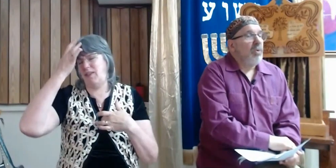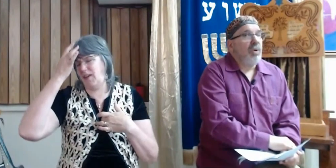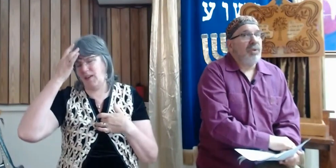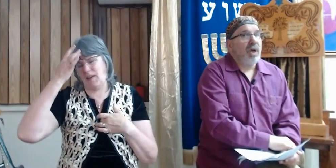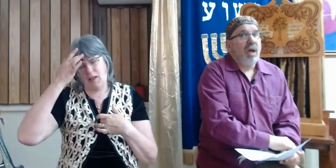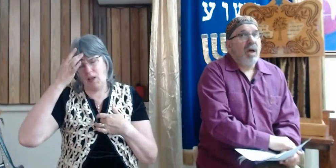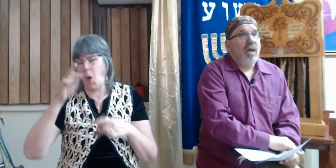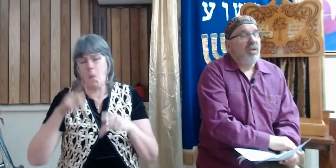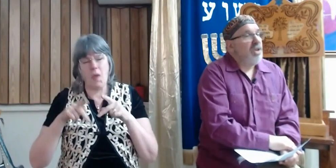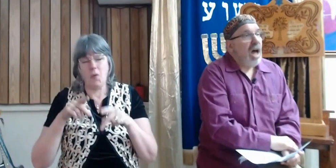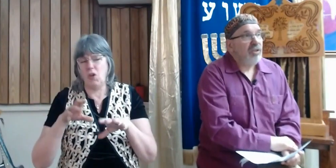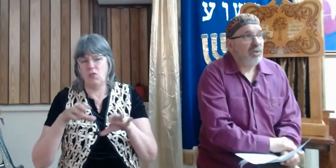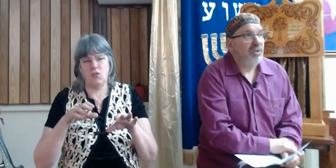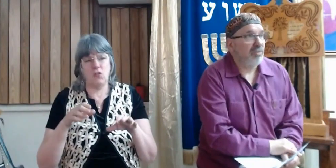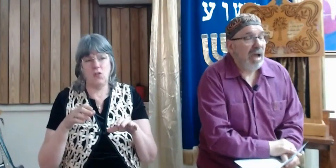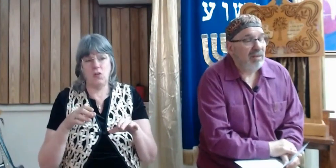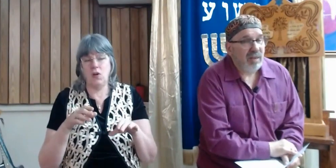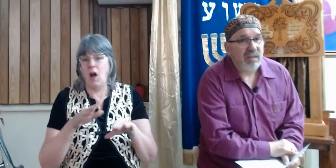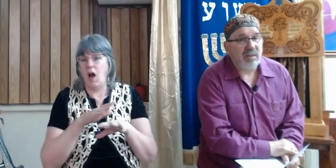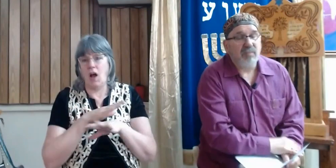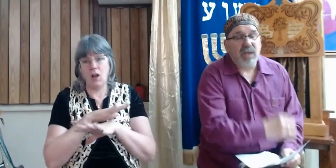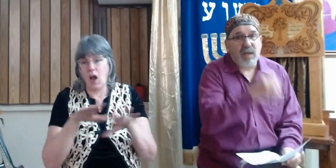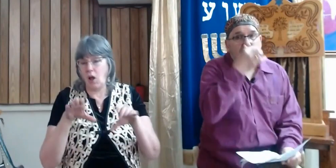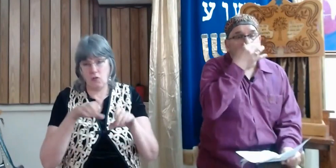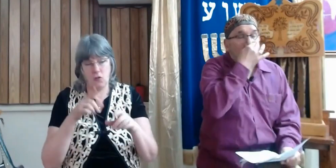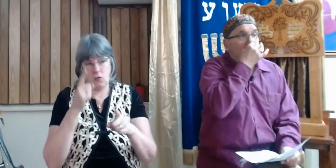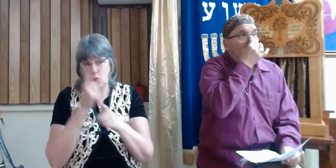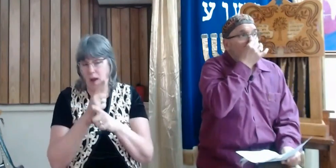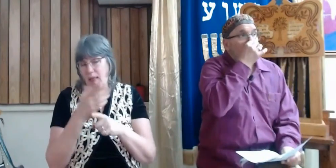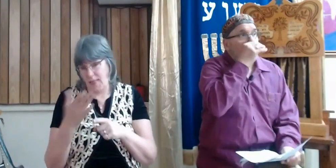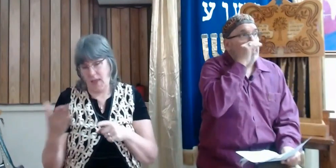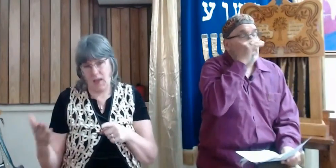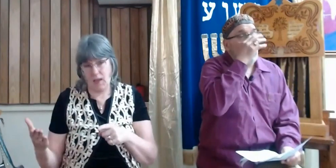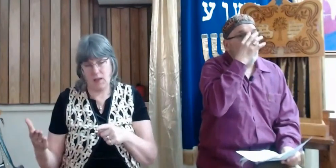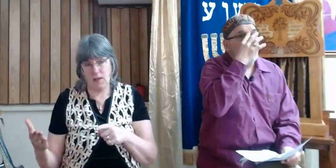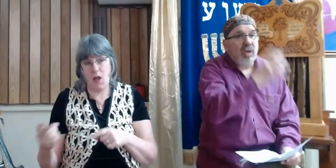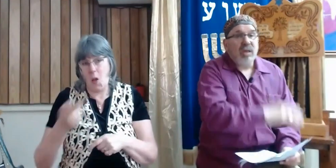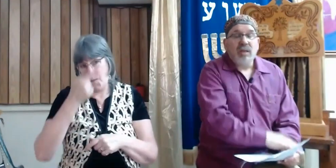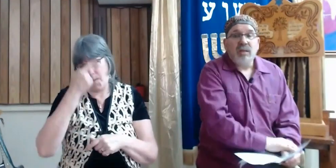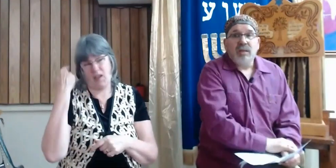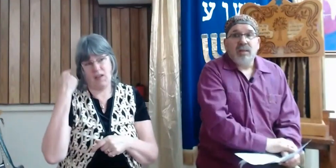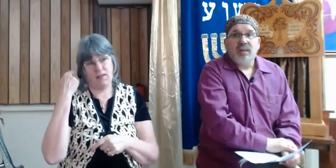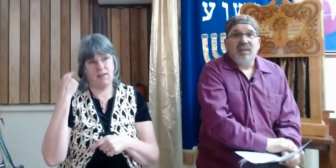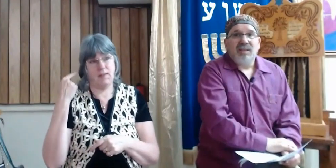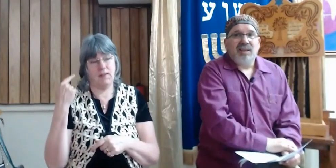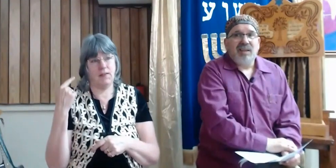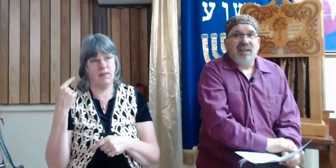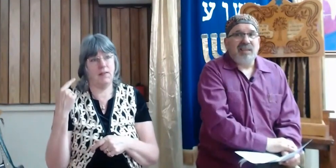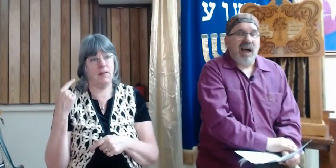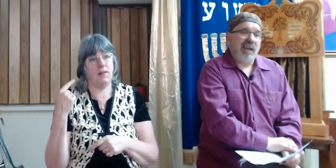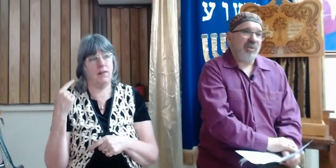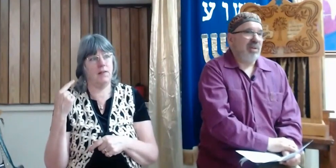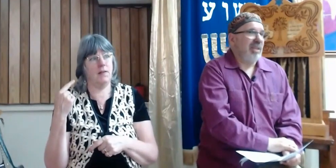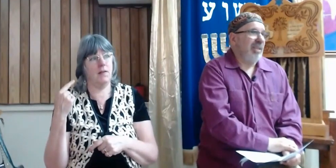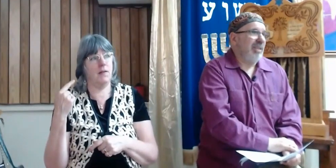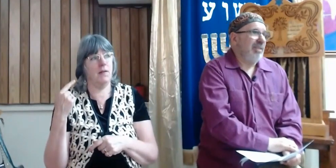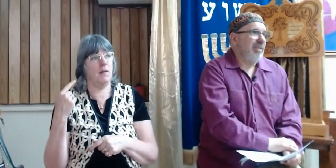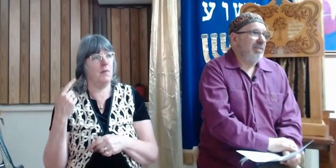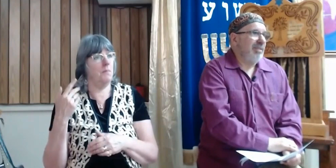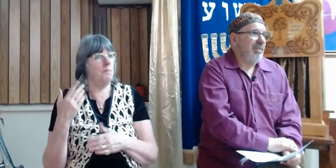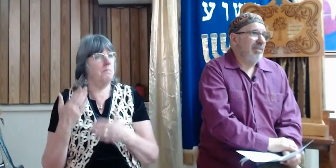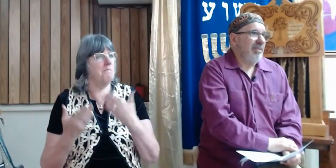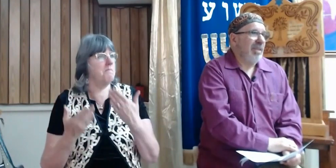will not do the right thing sometimes because it actually,